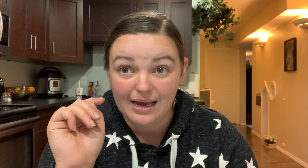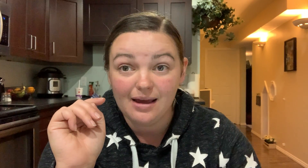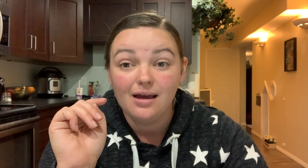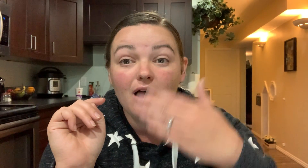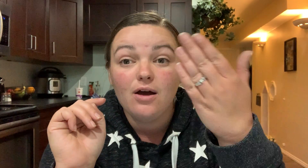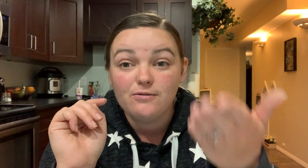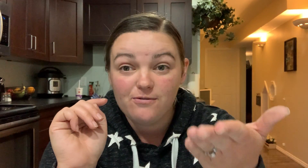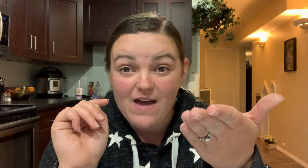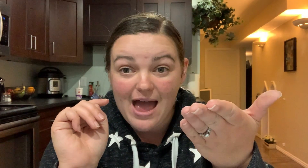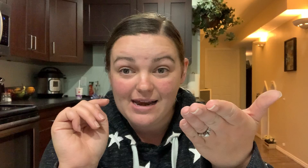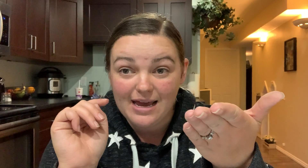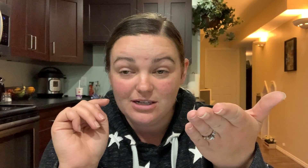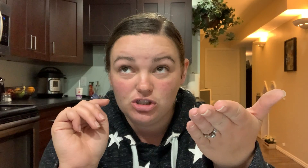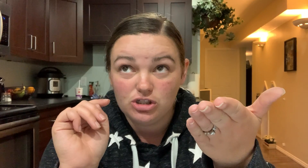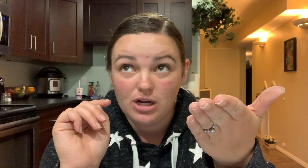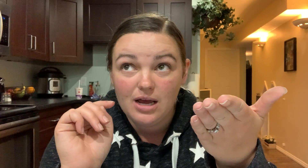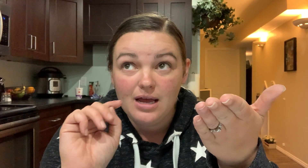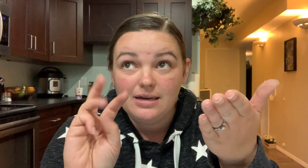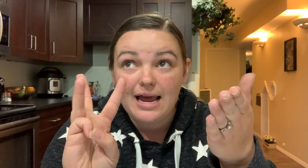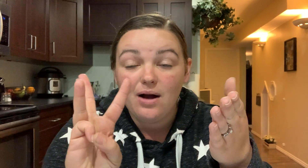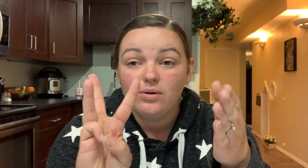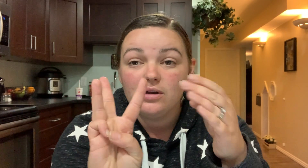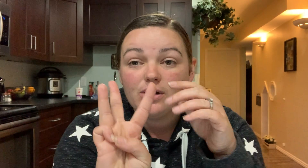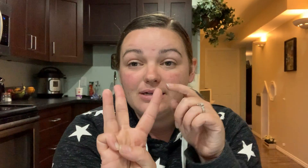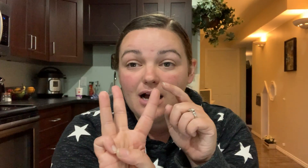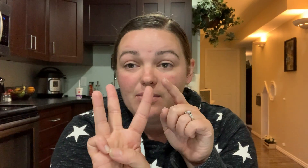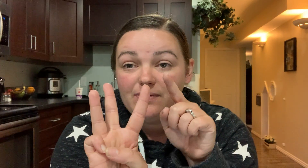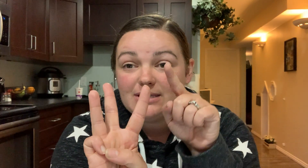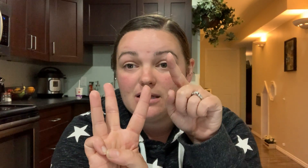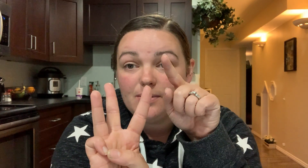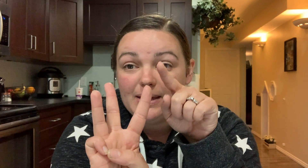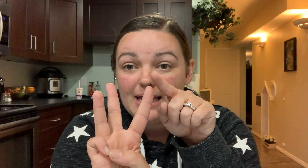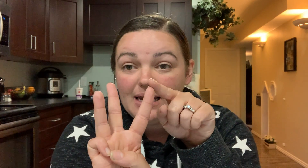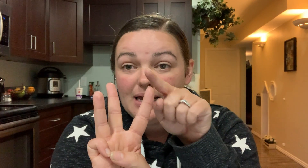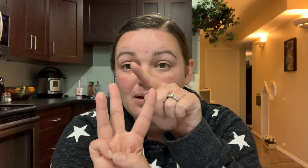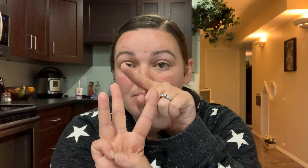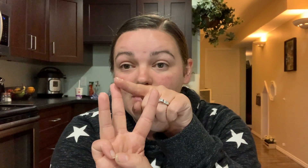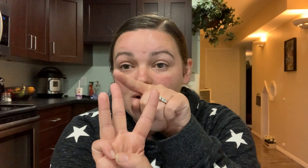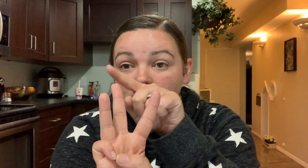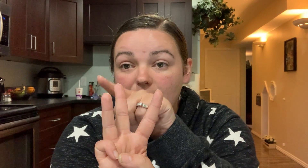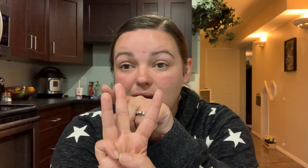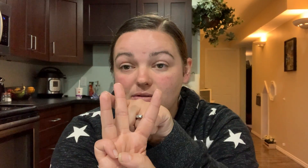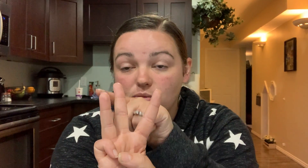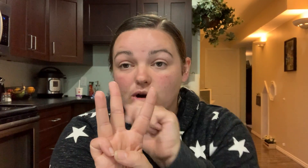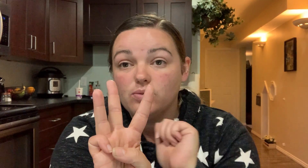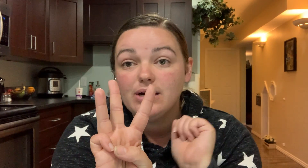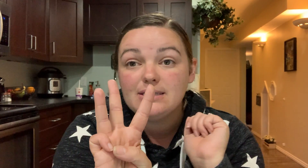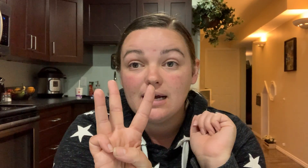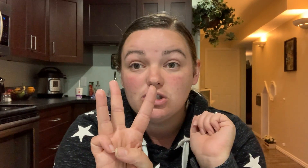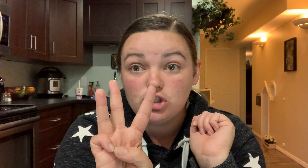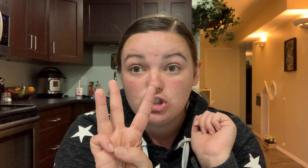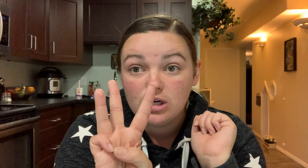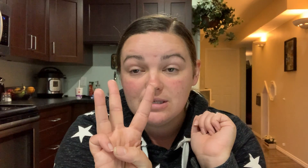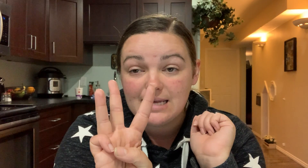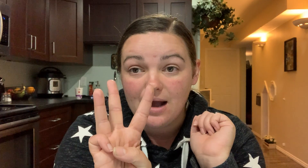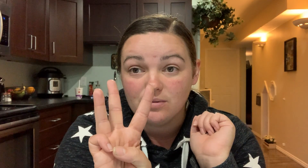vanish now you're going to tell me if it's at the beginning middle or end of the word where is that sound